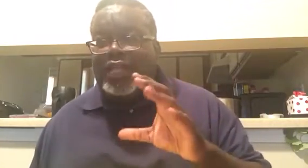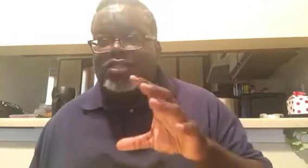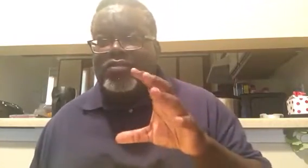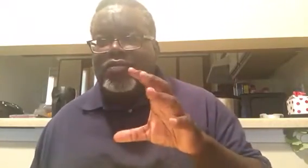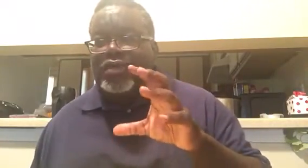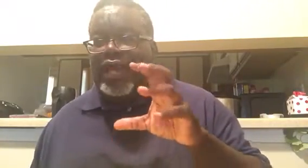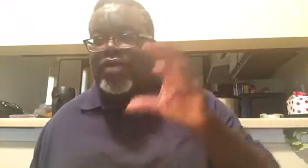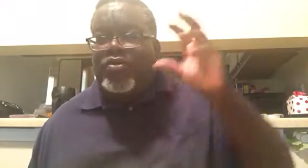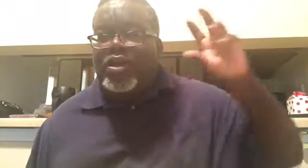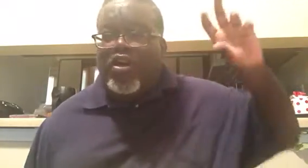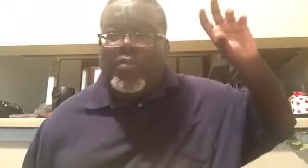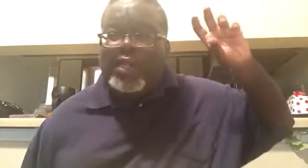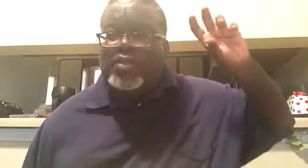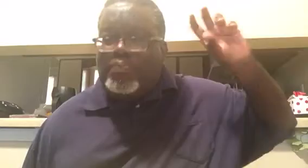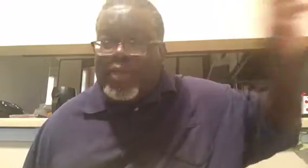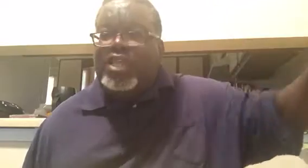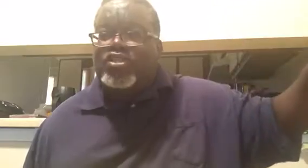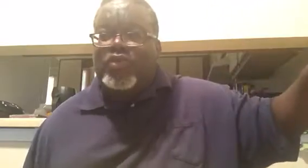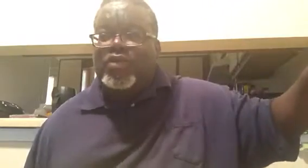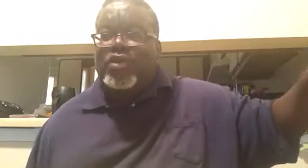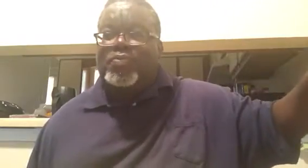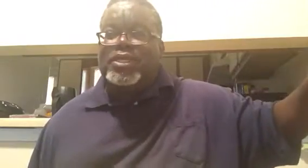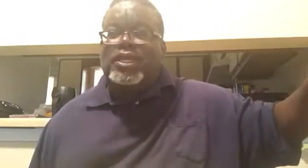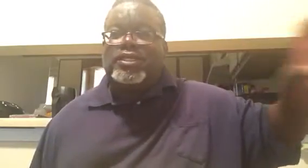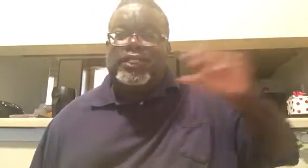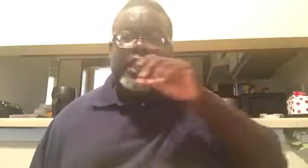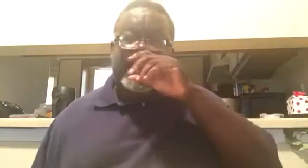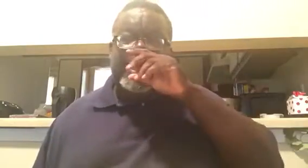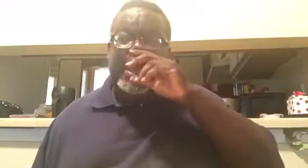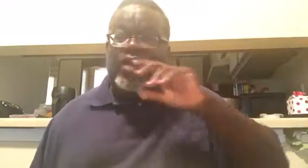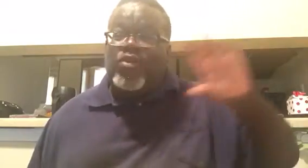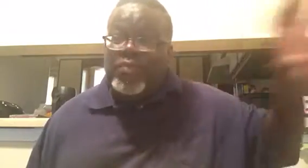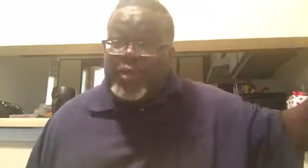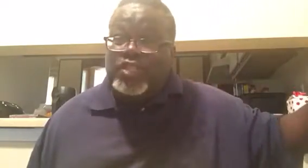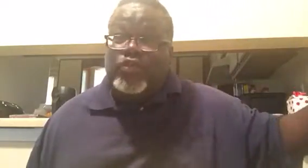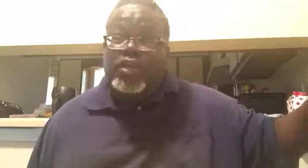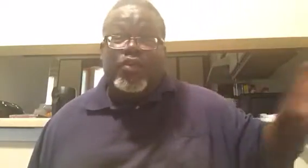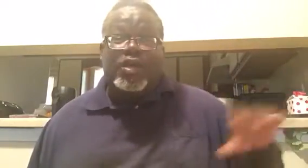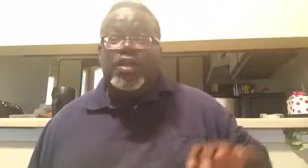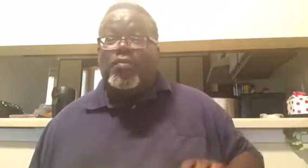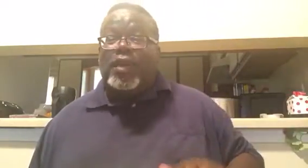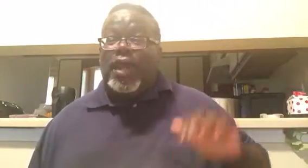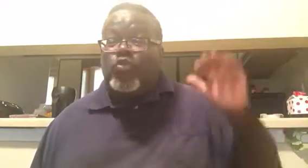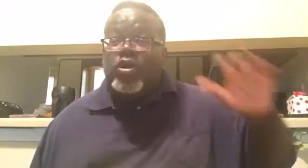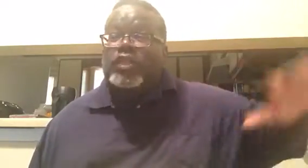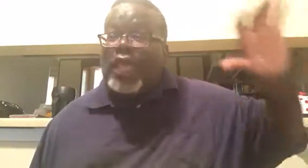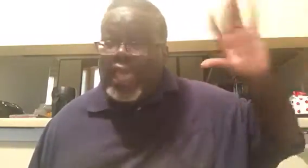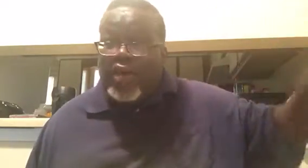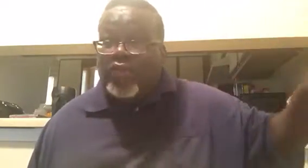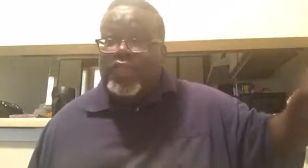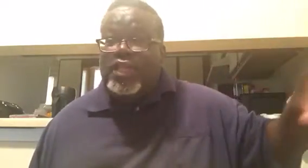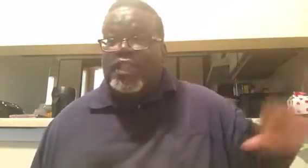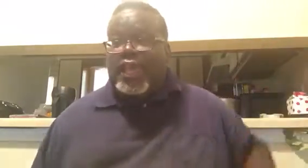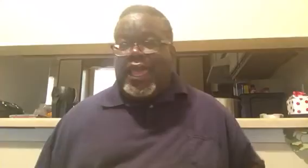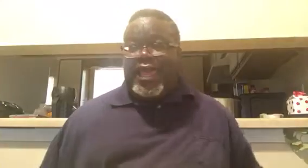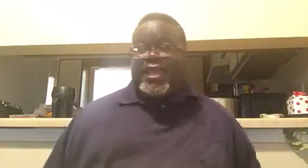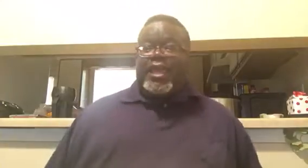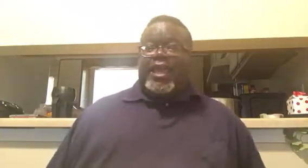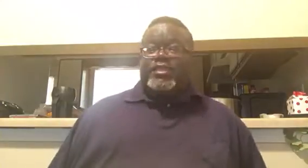that's, I don't want to go back to being 21. Please understand. I don't want to be 21, but I want the health that I had at